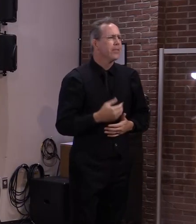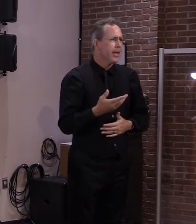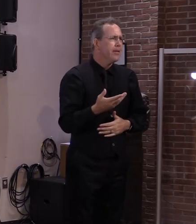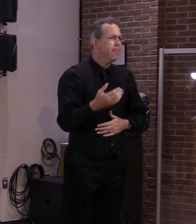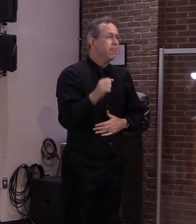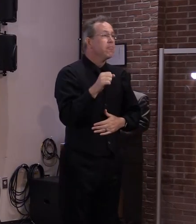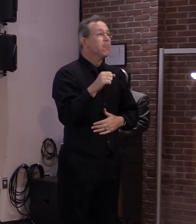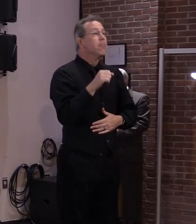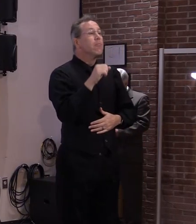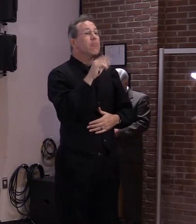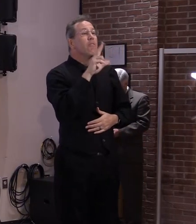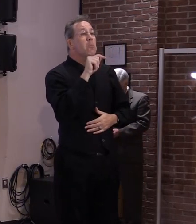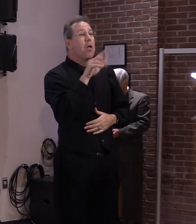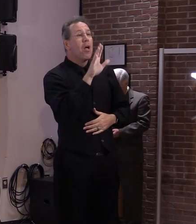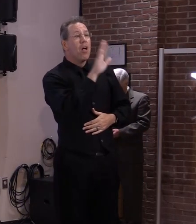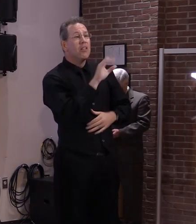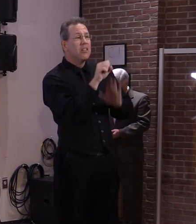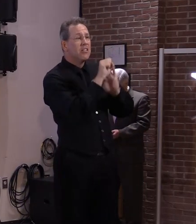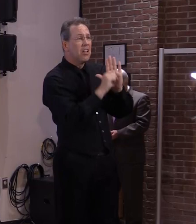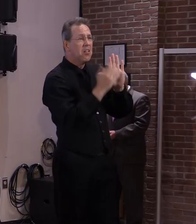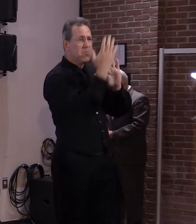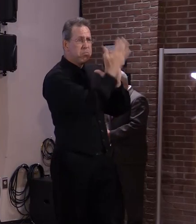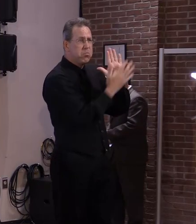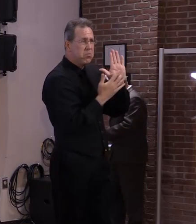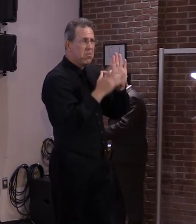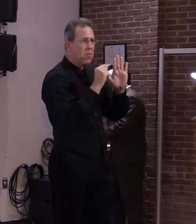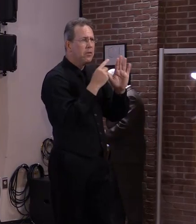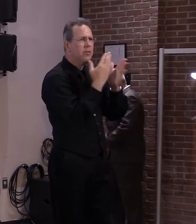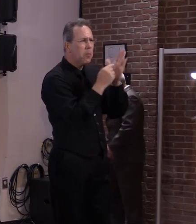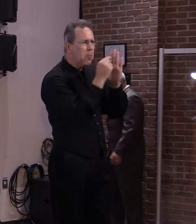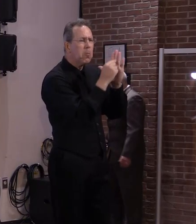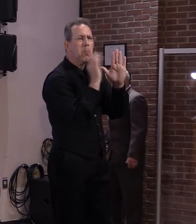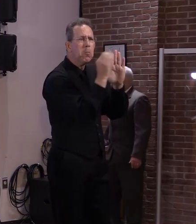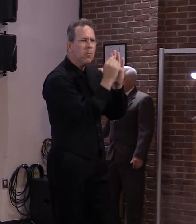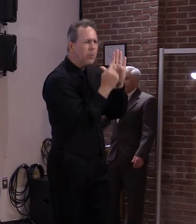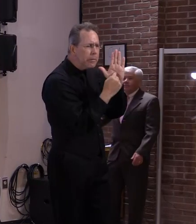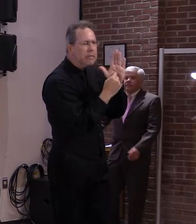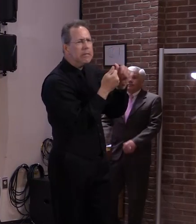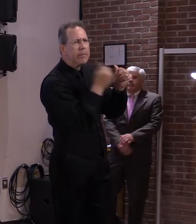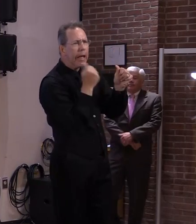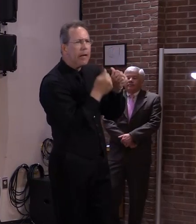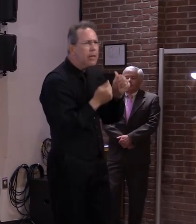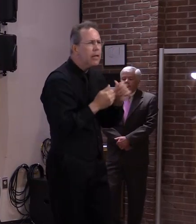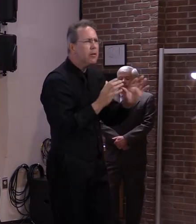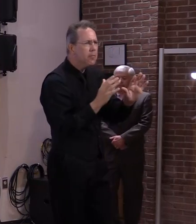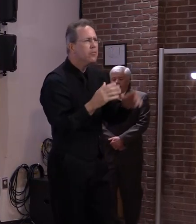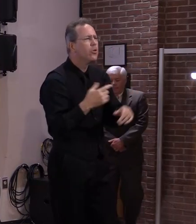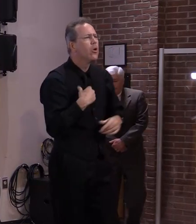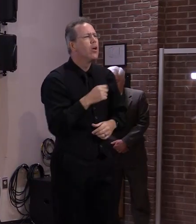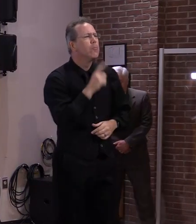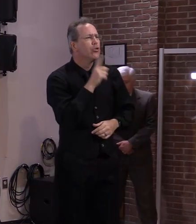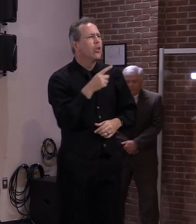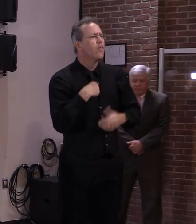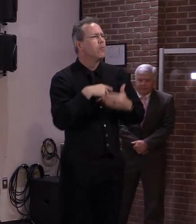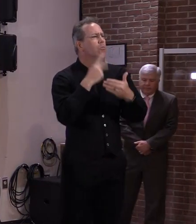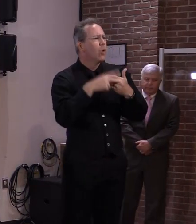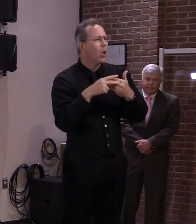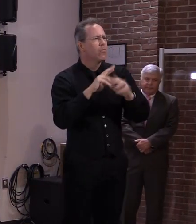child or younger person who wants it, because we think it's that important.